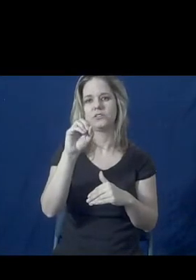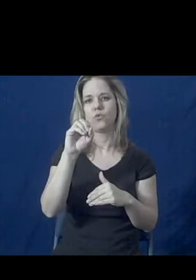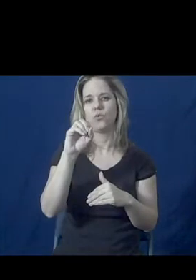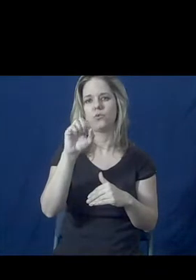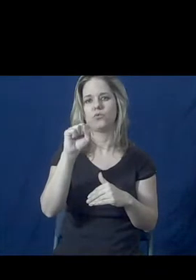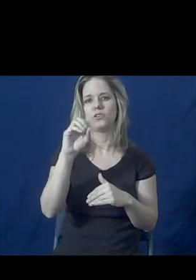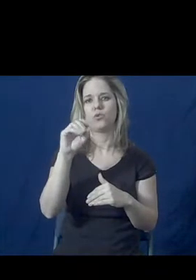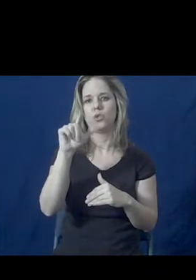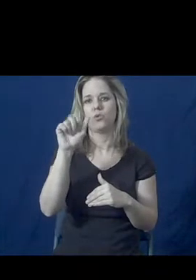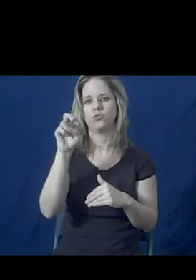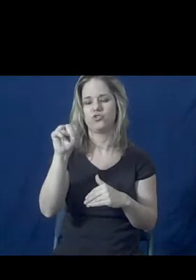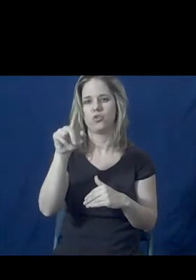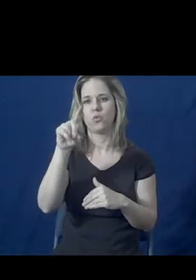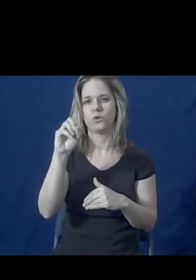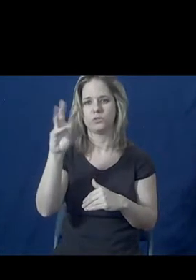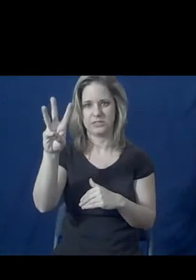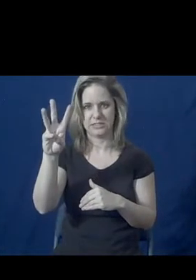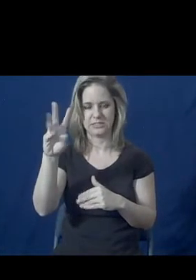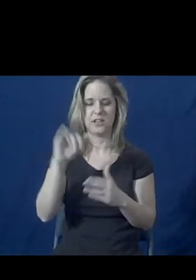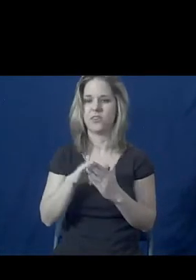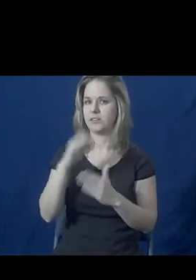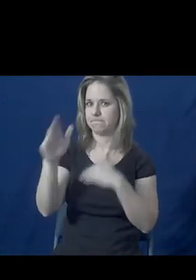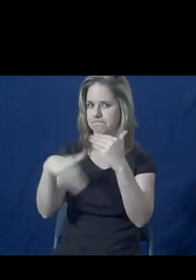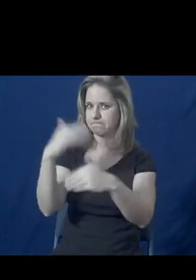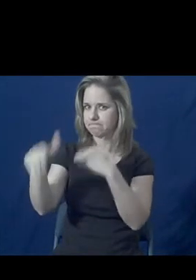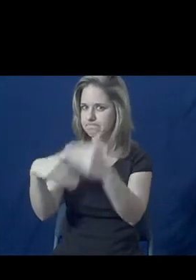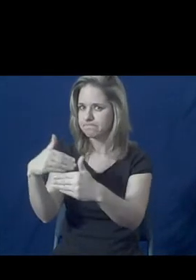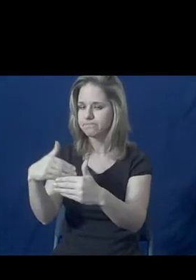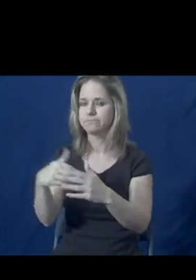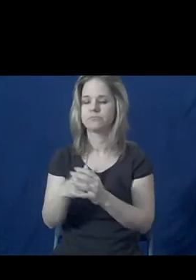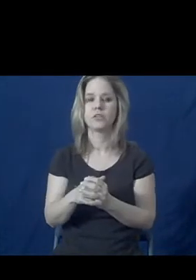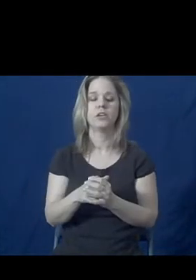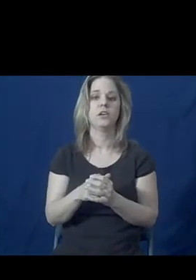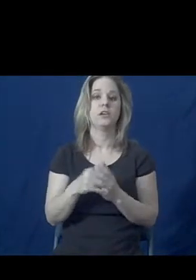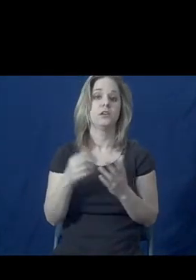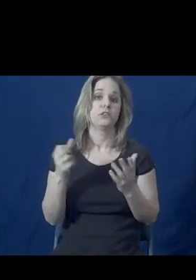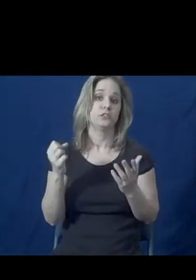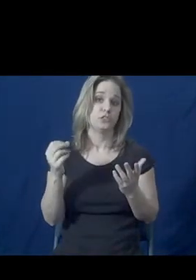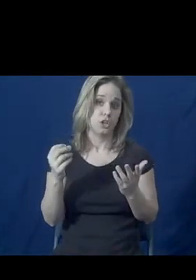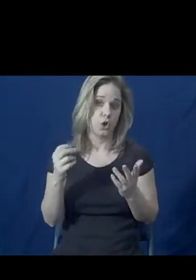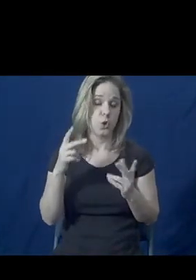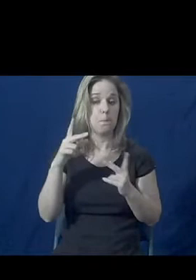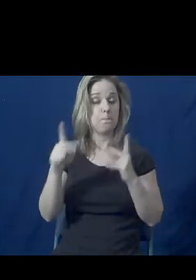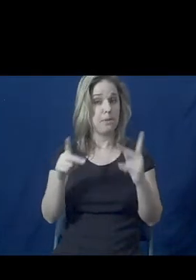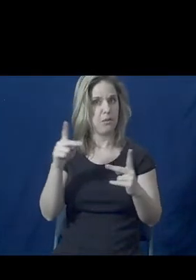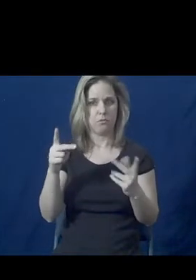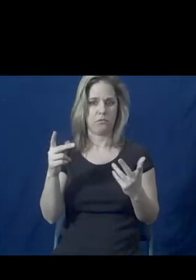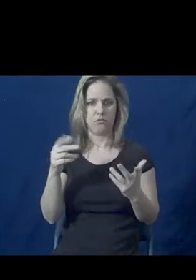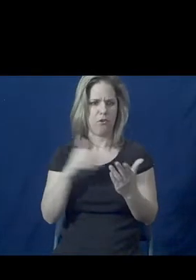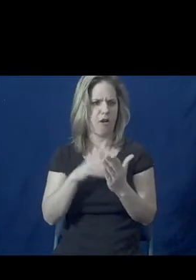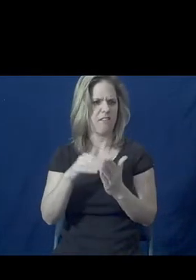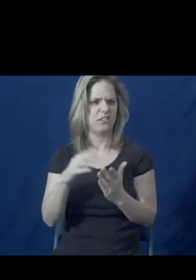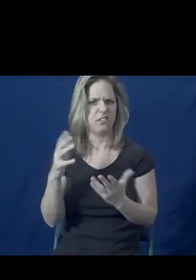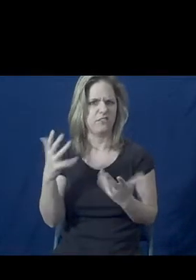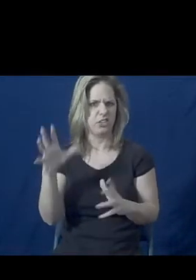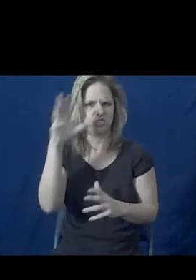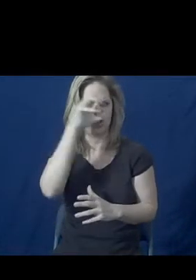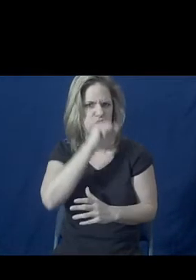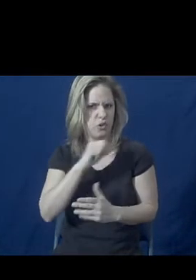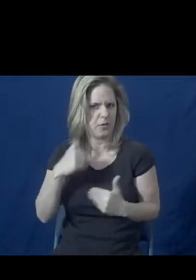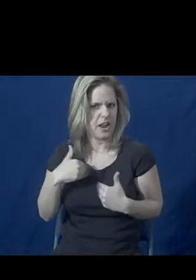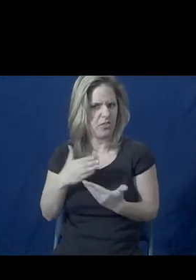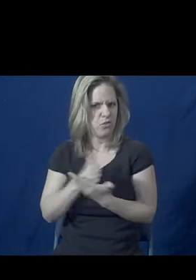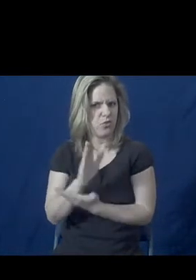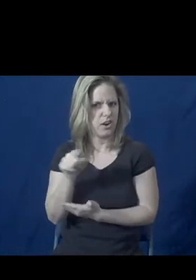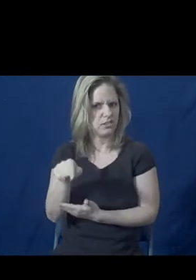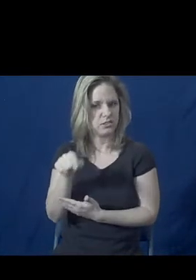and the process is started. So many times when people actually know armed rights in the Constitution, they assume there were. And so